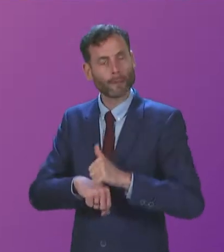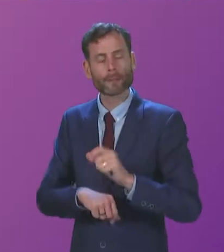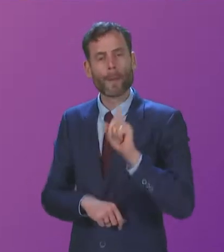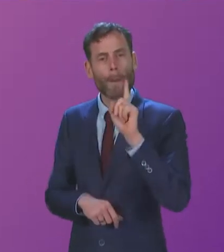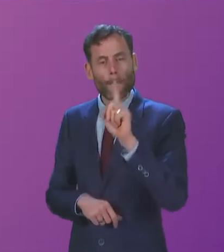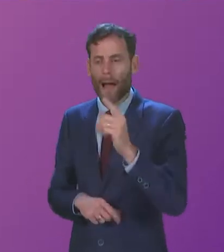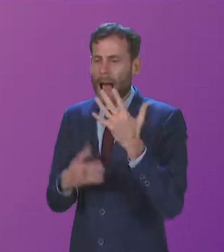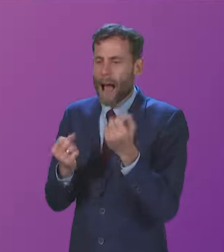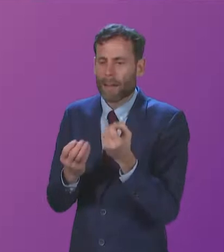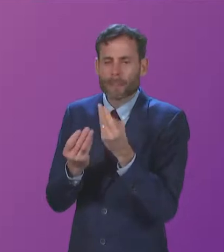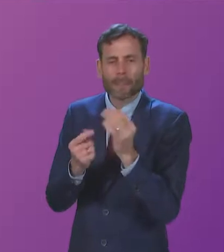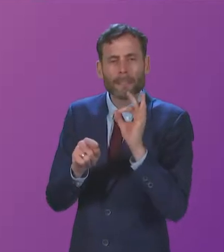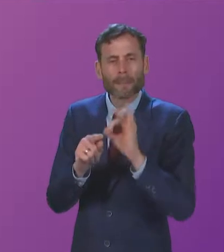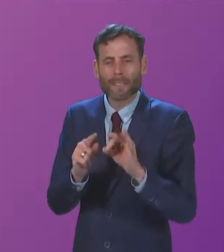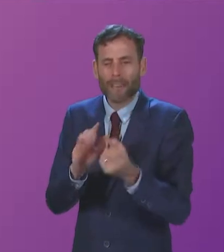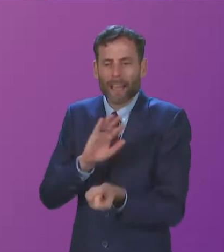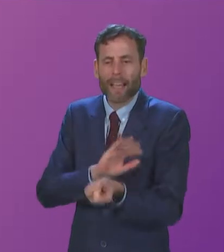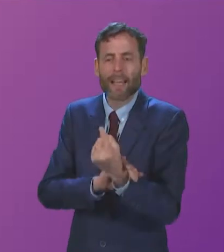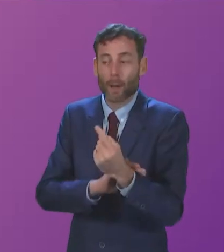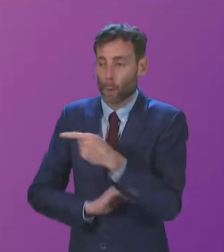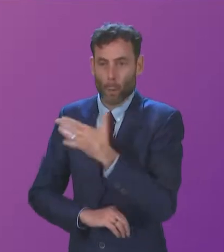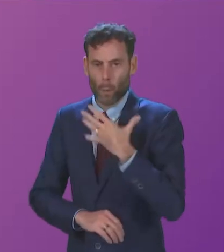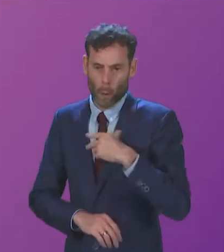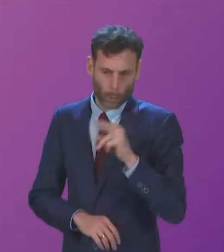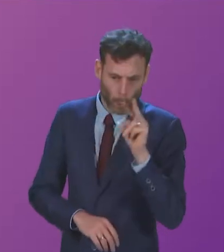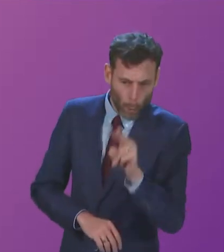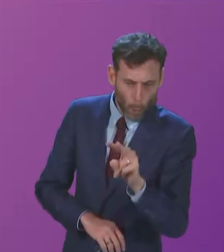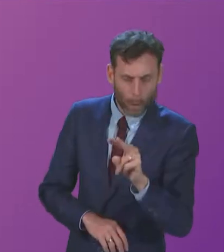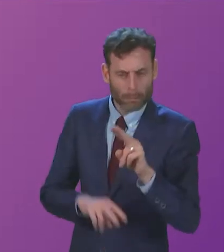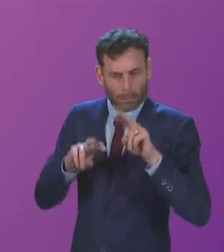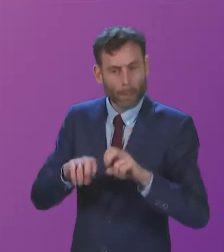specific individual constituency cases she wishes me to look at, of course, I will do that.